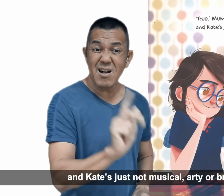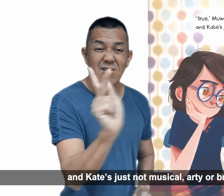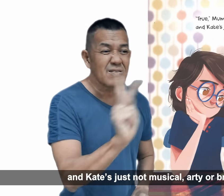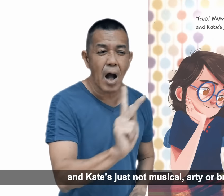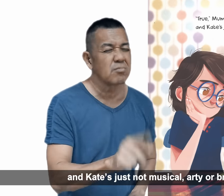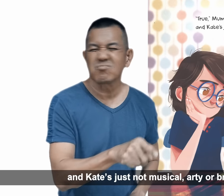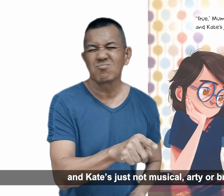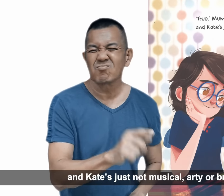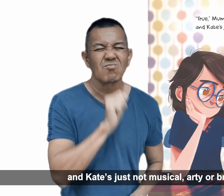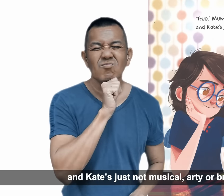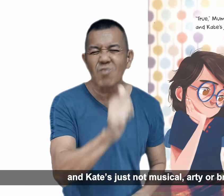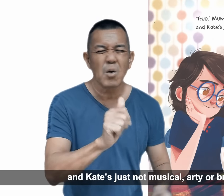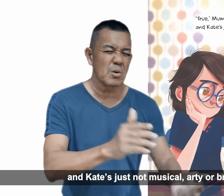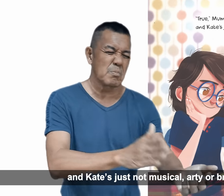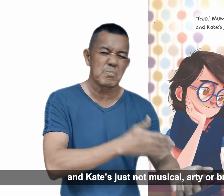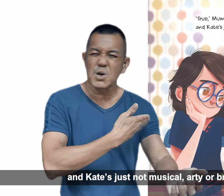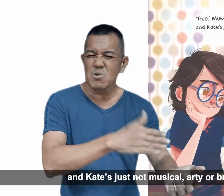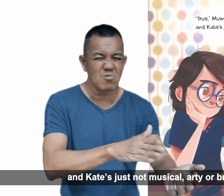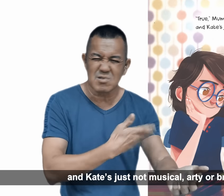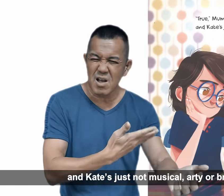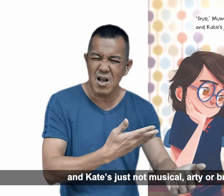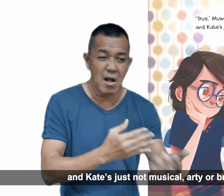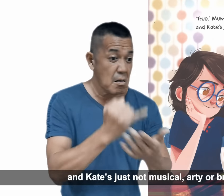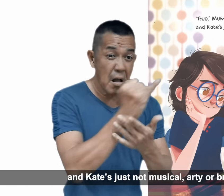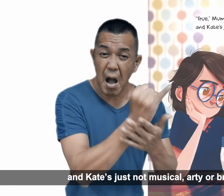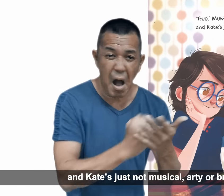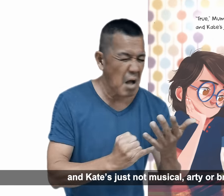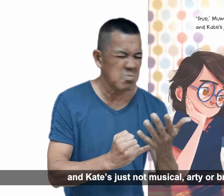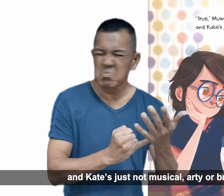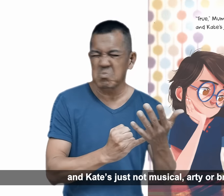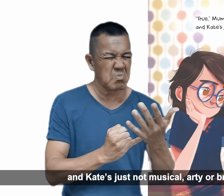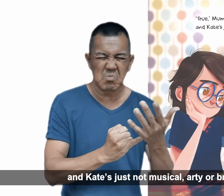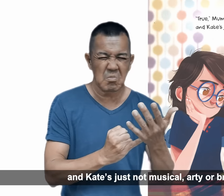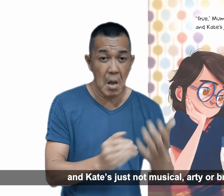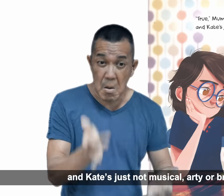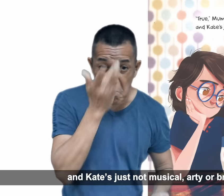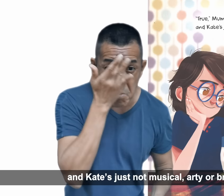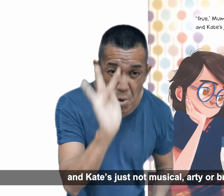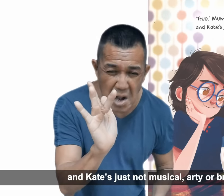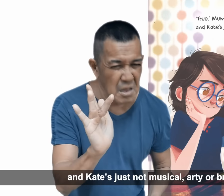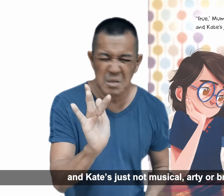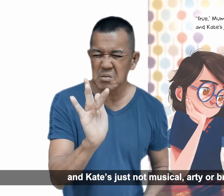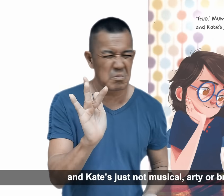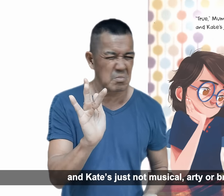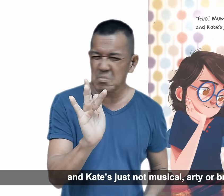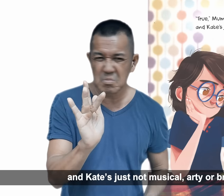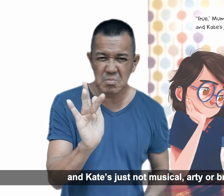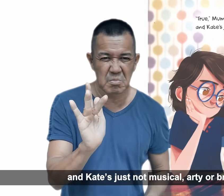Kate's just not musical, arty, or brilliant.